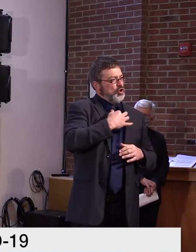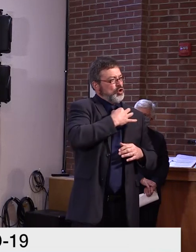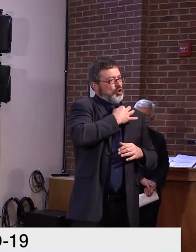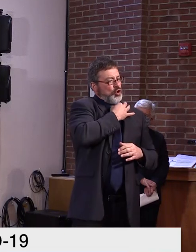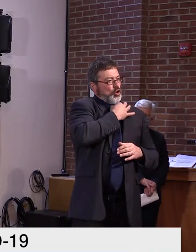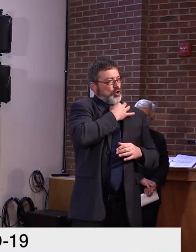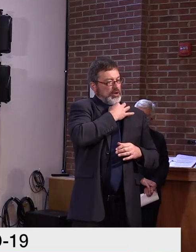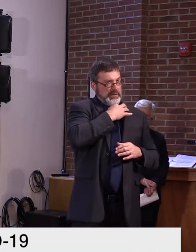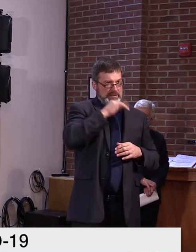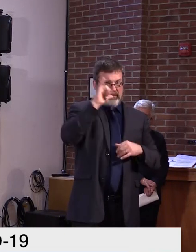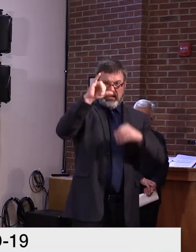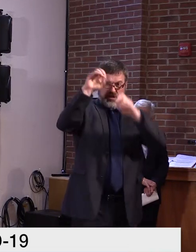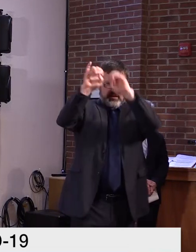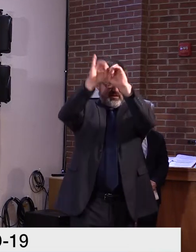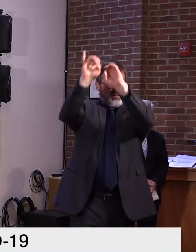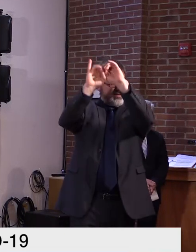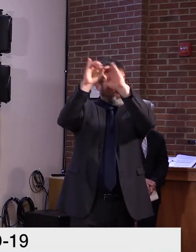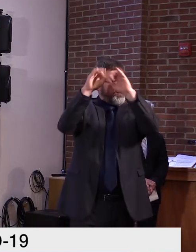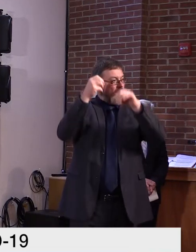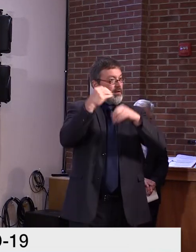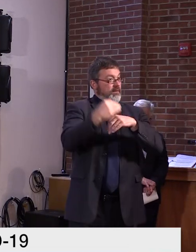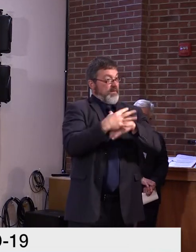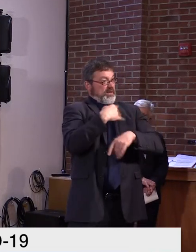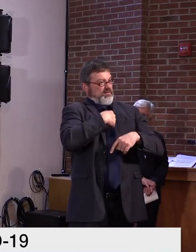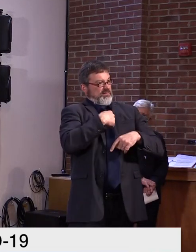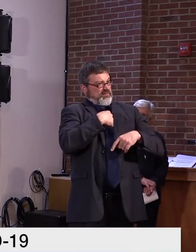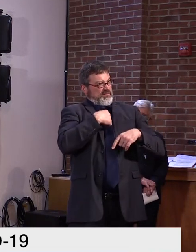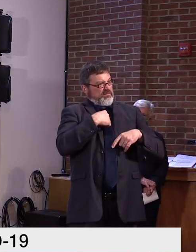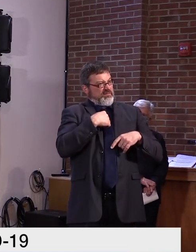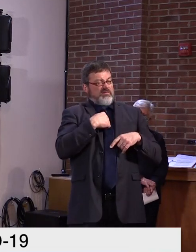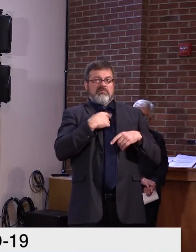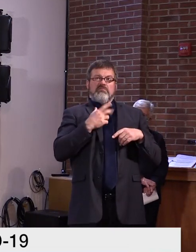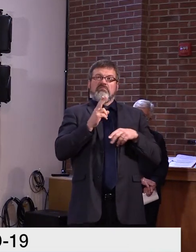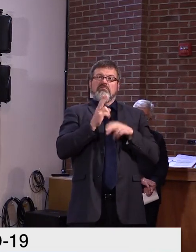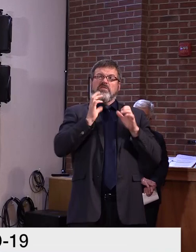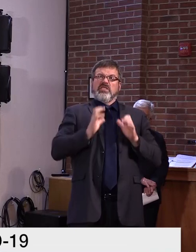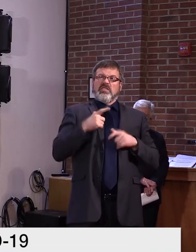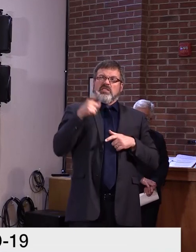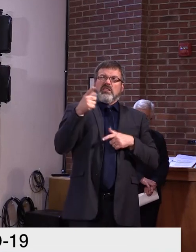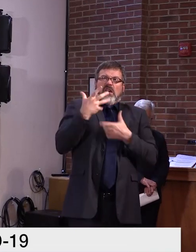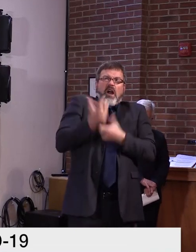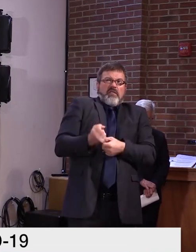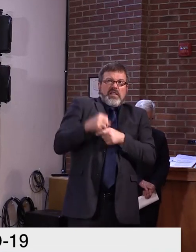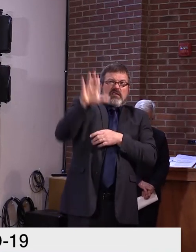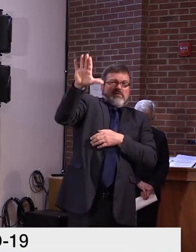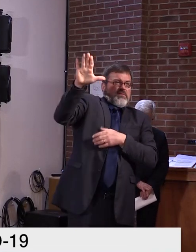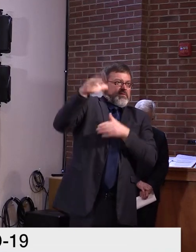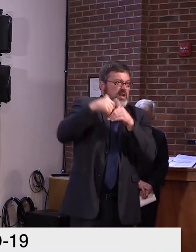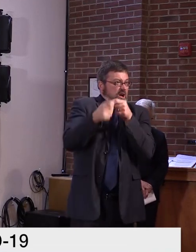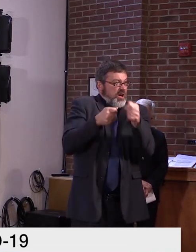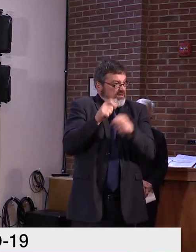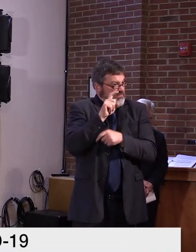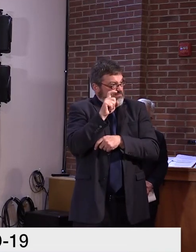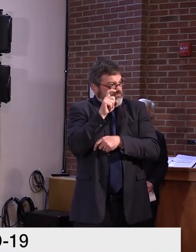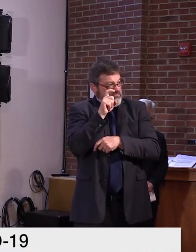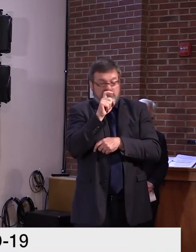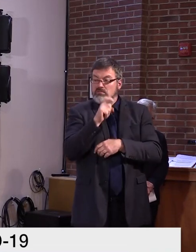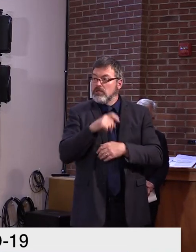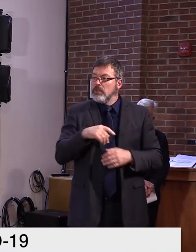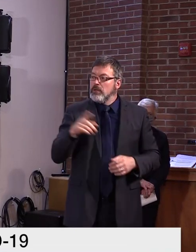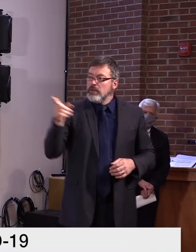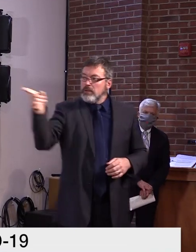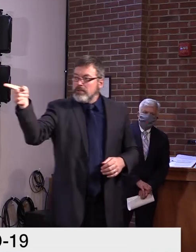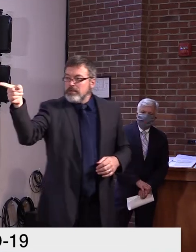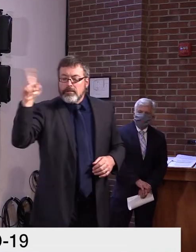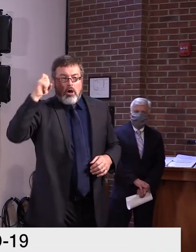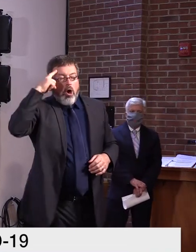that this thing's actually being won? Yeah, you know, I'll let Dr. Levine answer part of that because some of it's political, I'll answer,